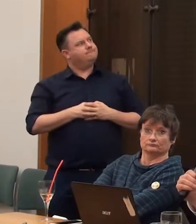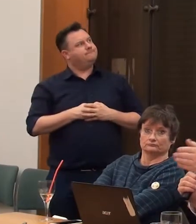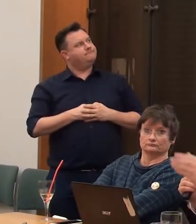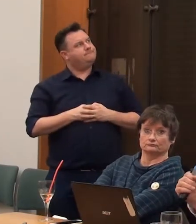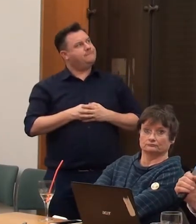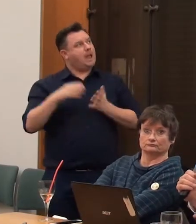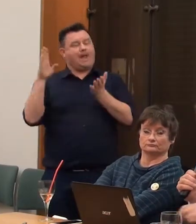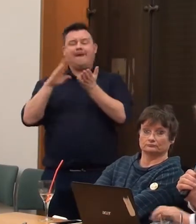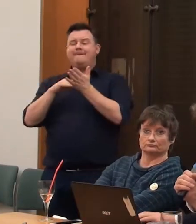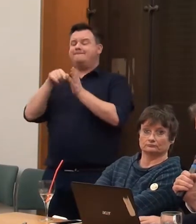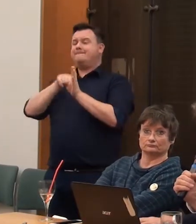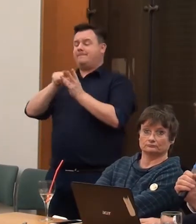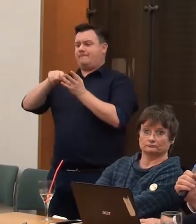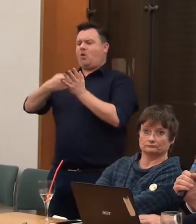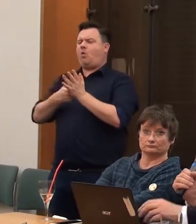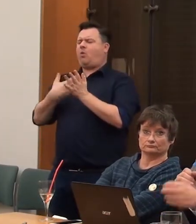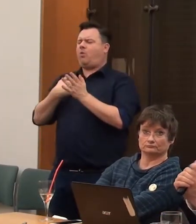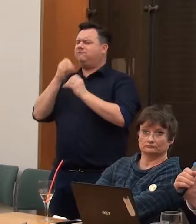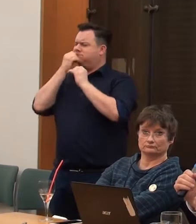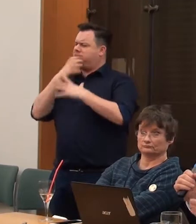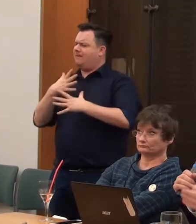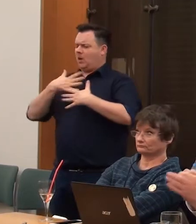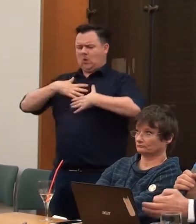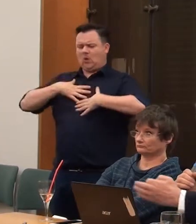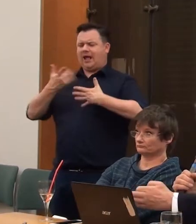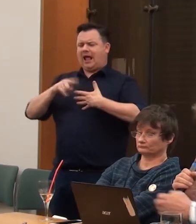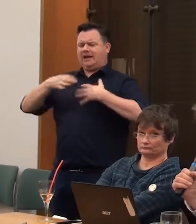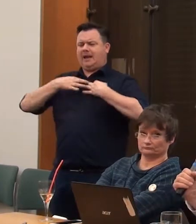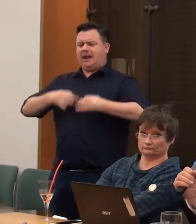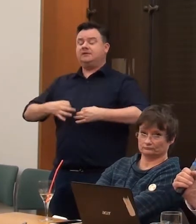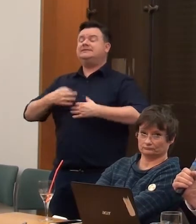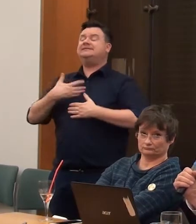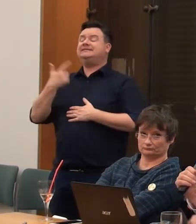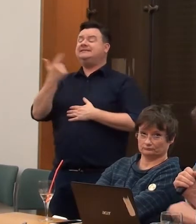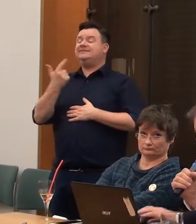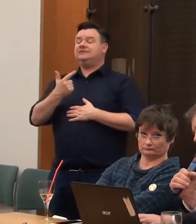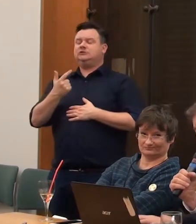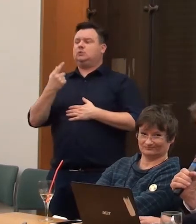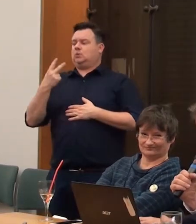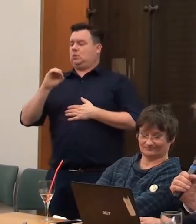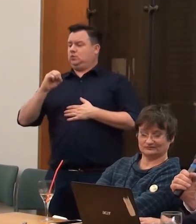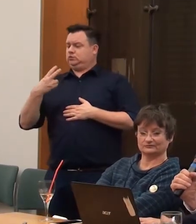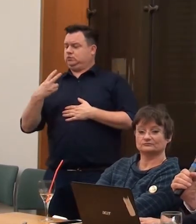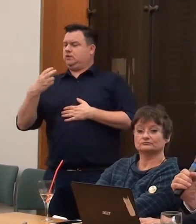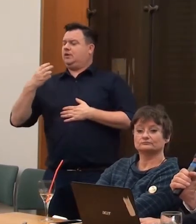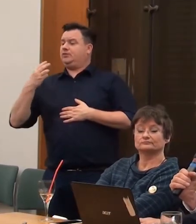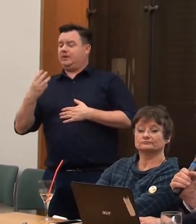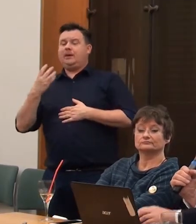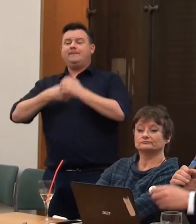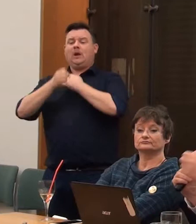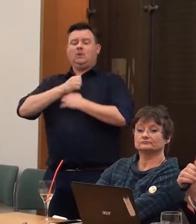and cloth, a famous painting of his. But in 1792-3, he acquired deafness,